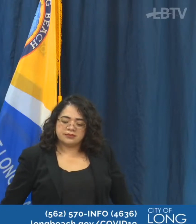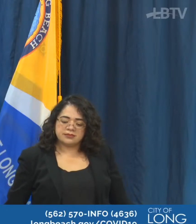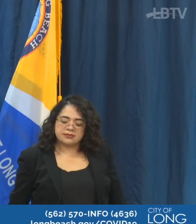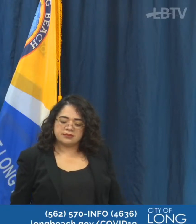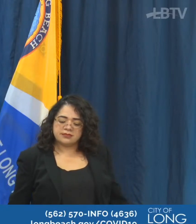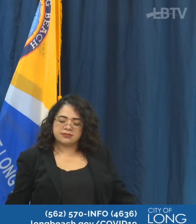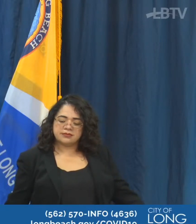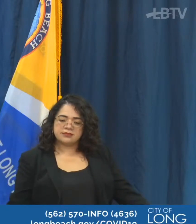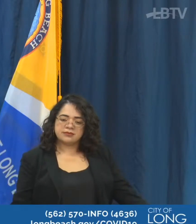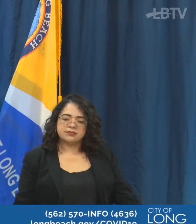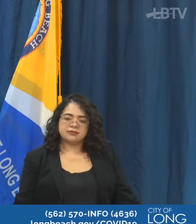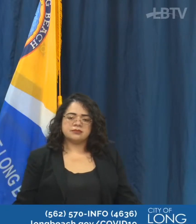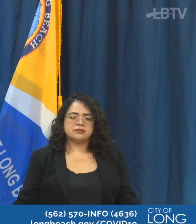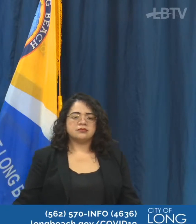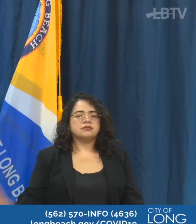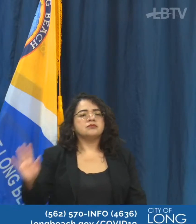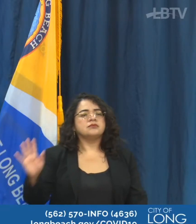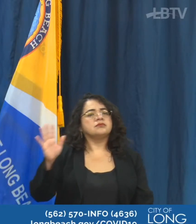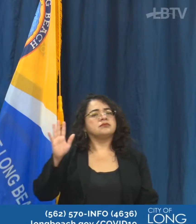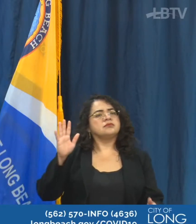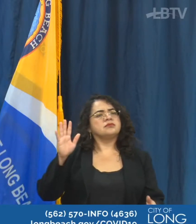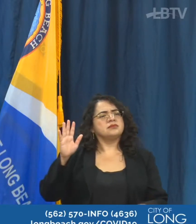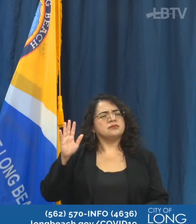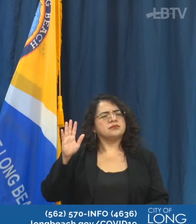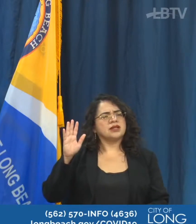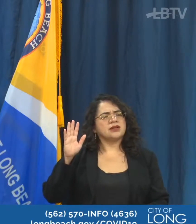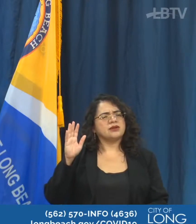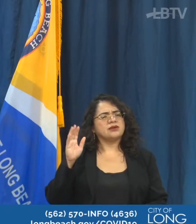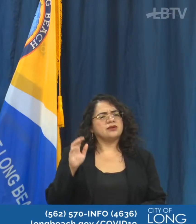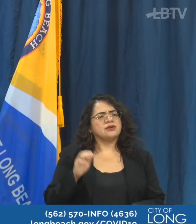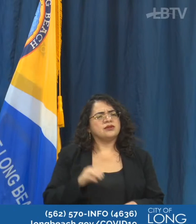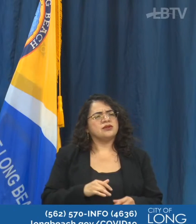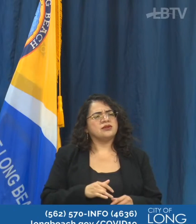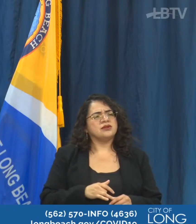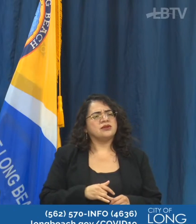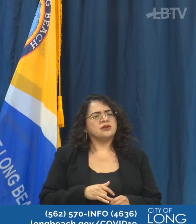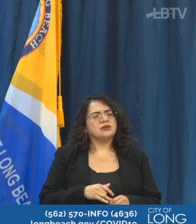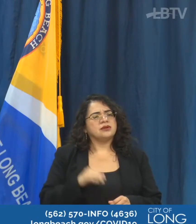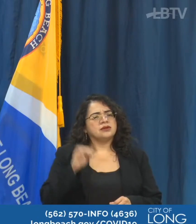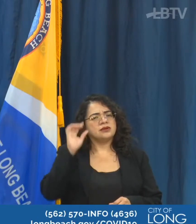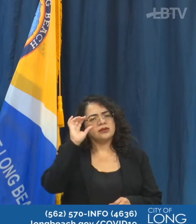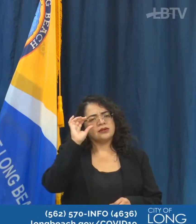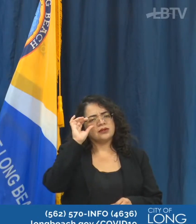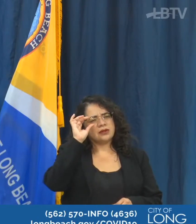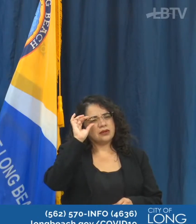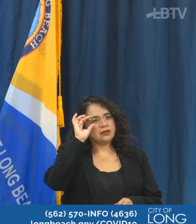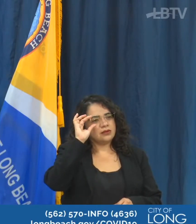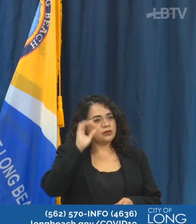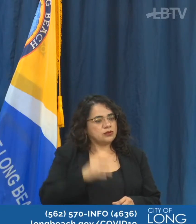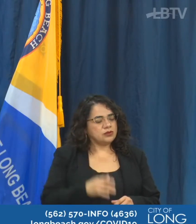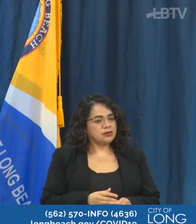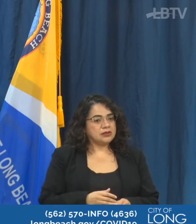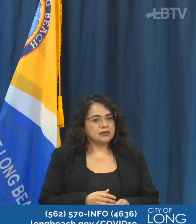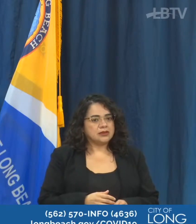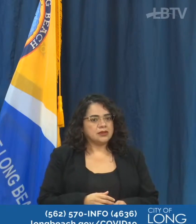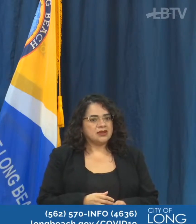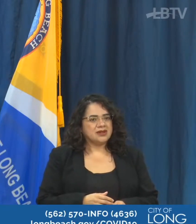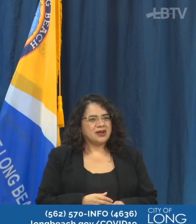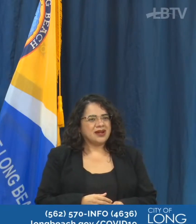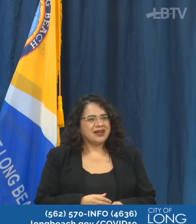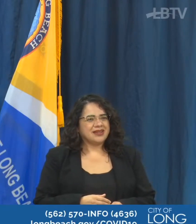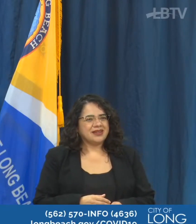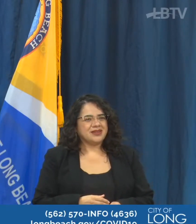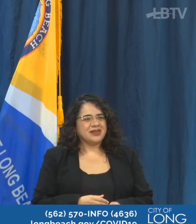political outdoor gatherings, is it safe to say that there was not a spike or anything seen associated with the protests that have happened in Long Beach over the past few weeks?